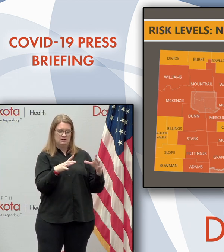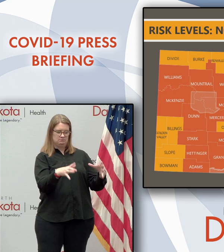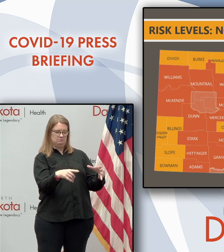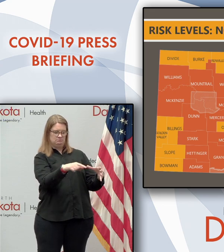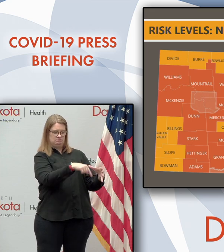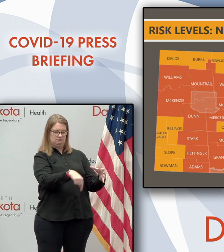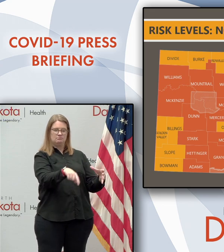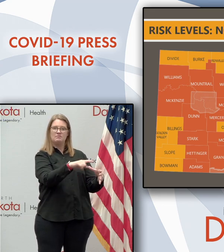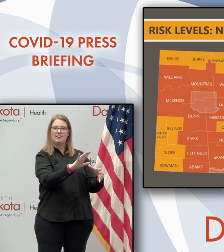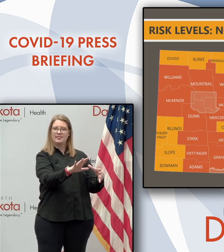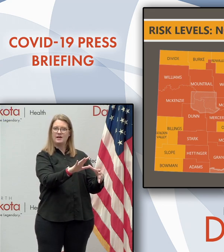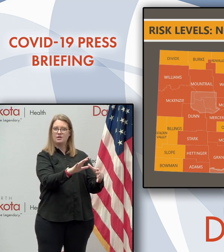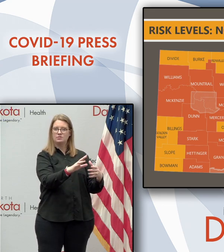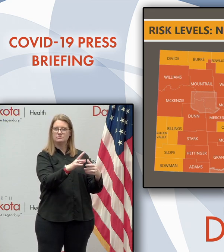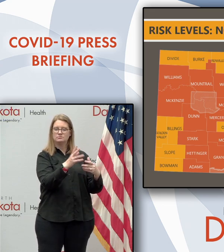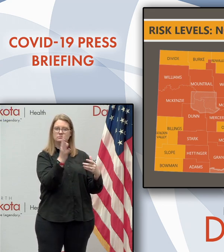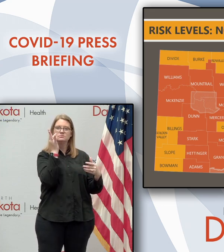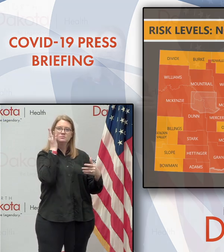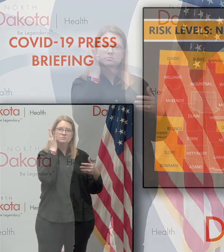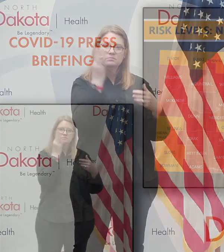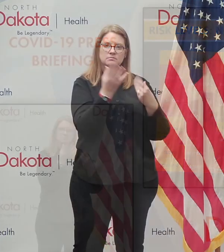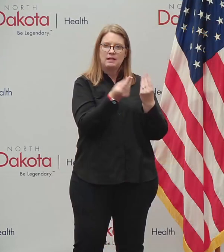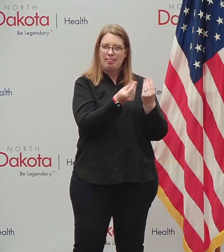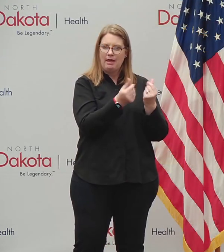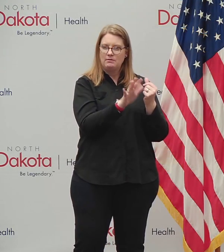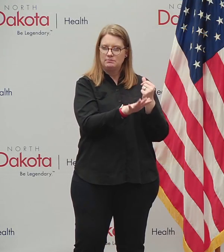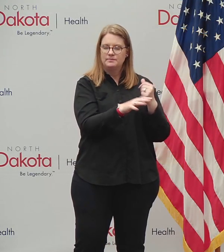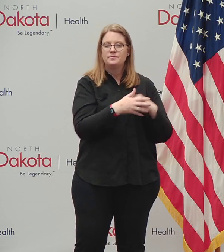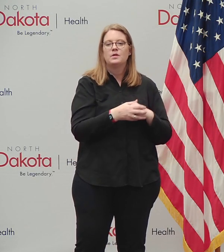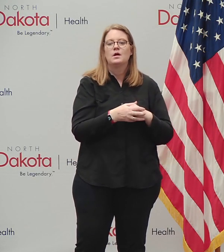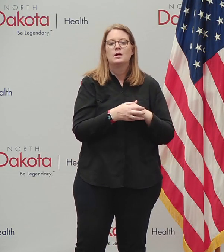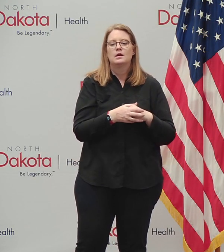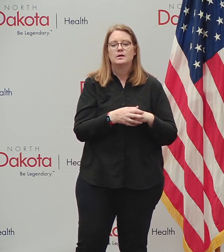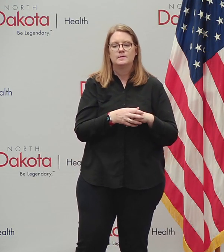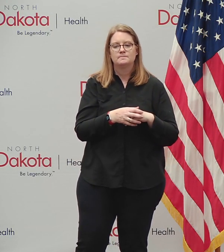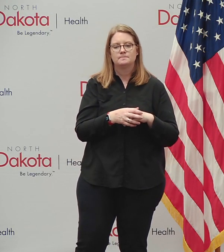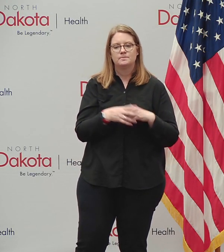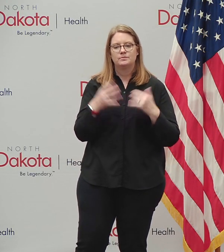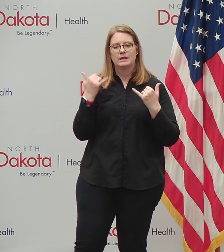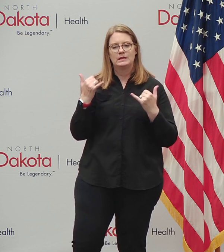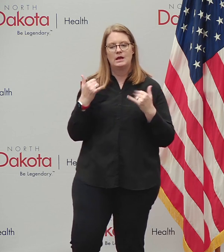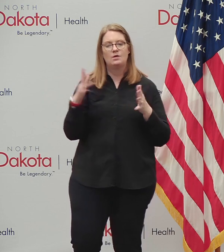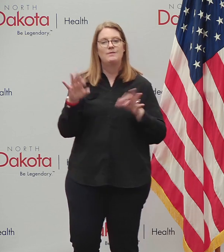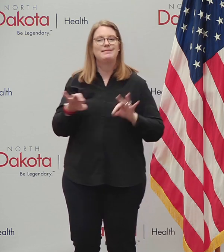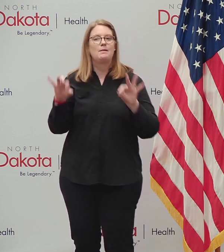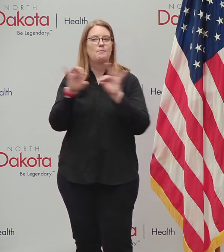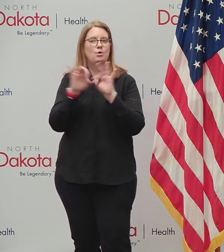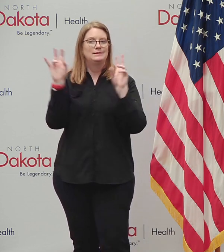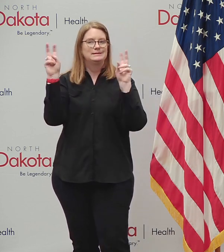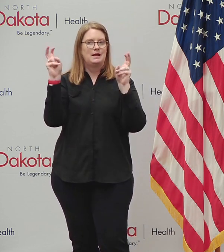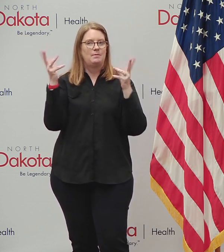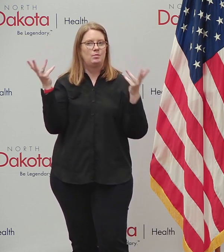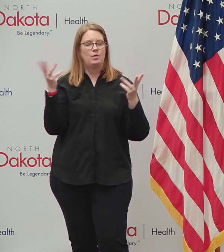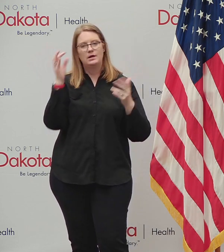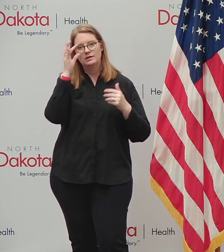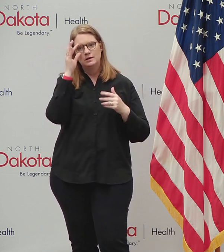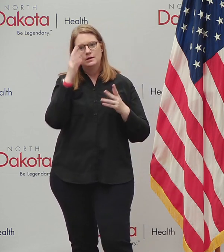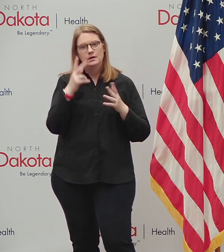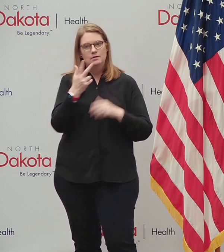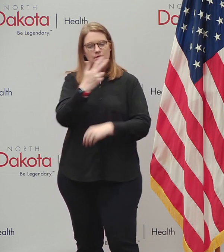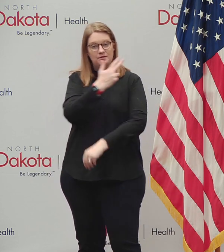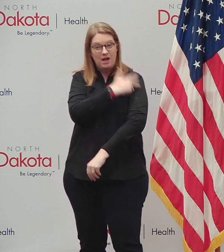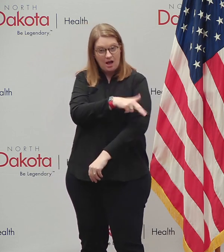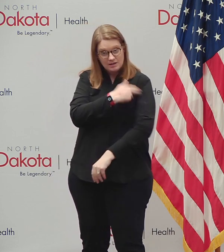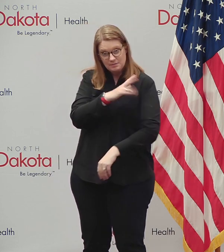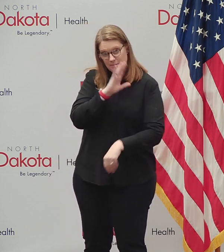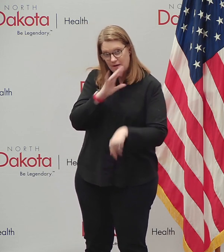uh, reservations. So, uh, with that, uh, we wanna talk about the important topic of, of, uh, hospital capacity.